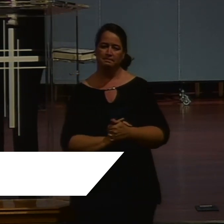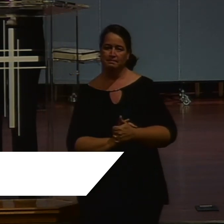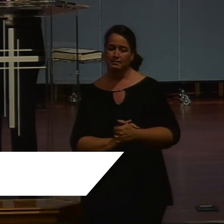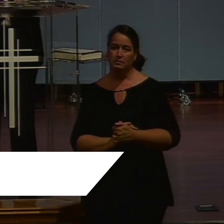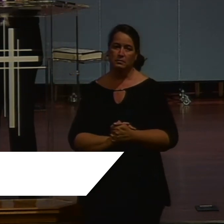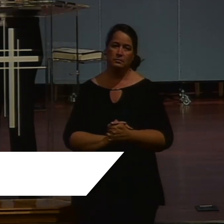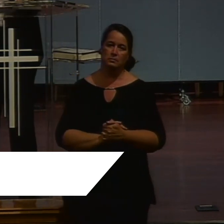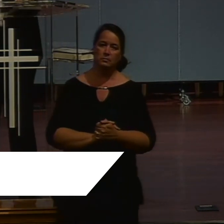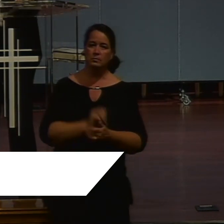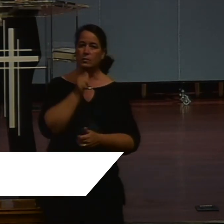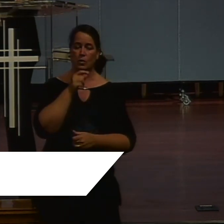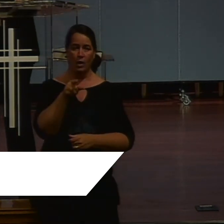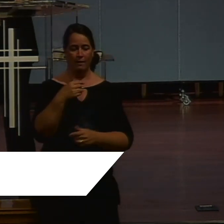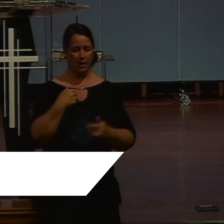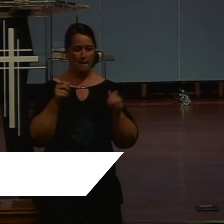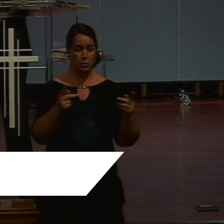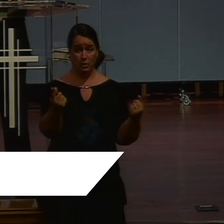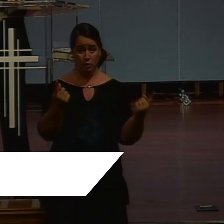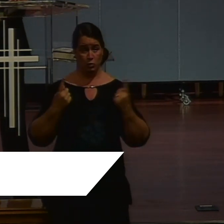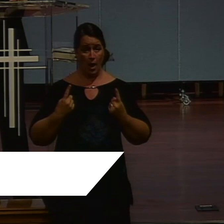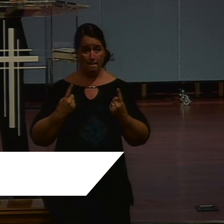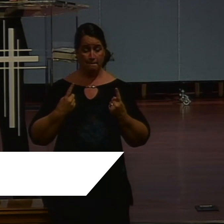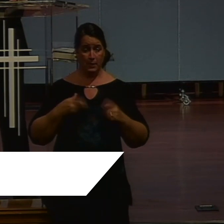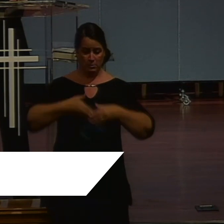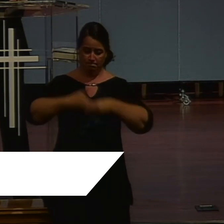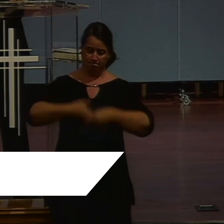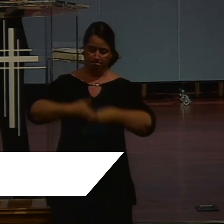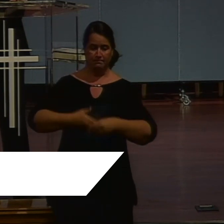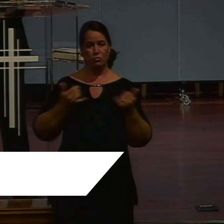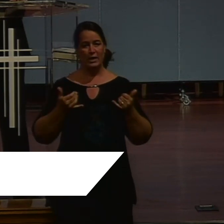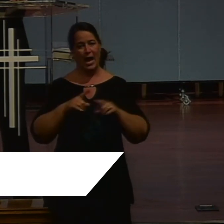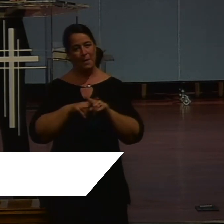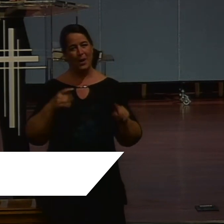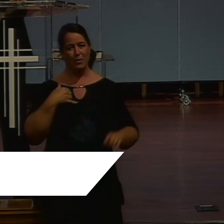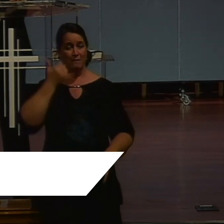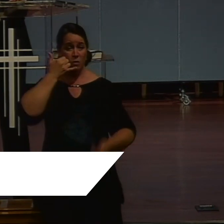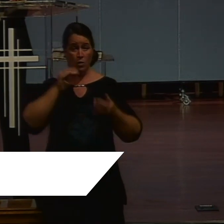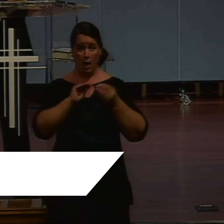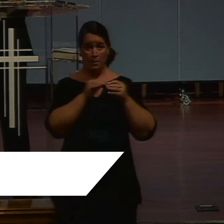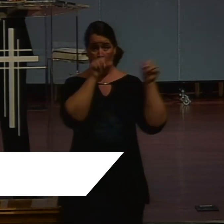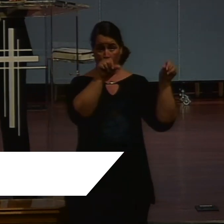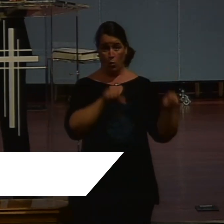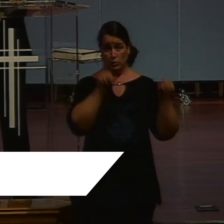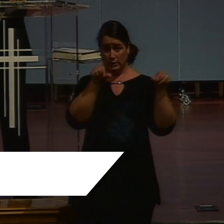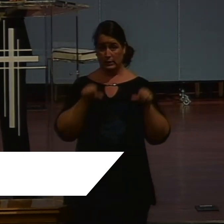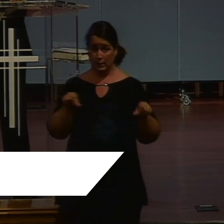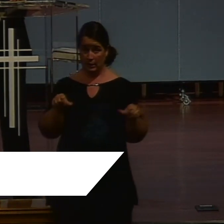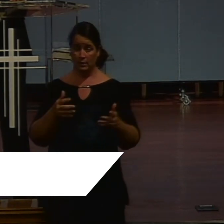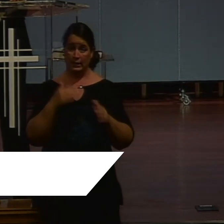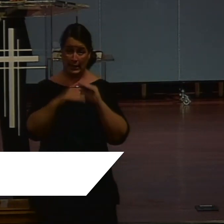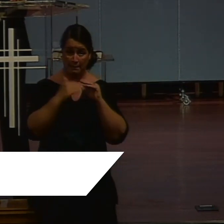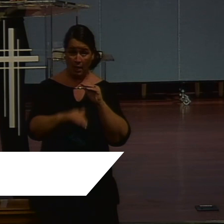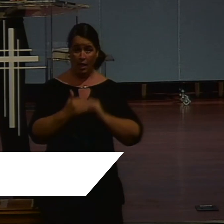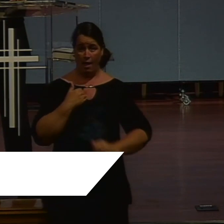Well we don't have the opportunity. For you to walk the aisle. And to shake a preacher's hand right now. But we've got those phone numbers. Posted to our site. We've got the